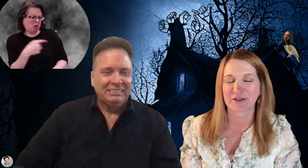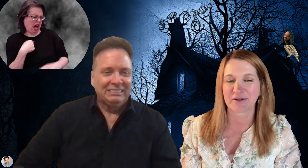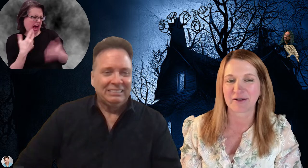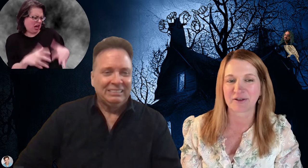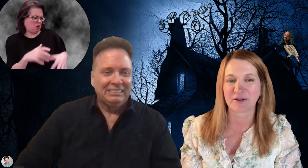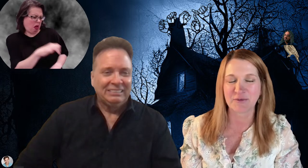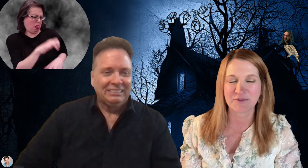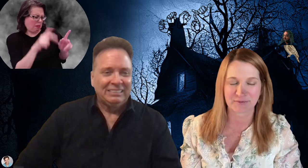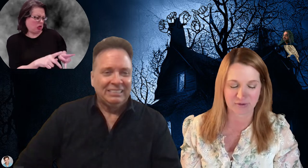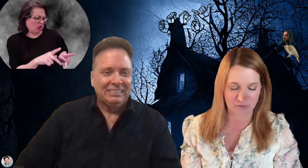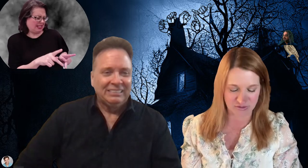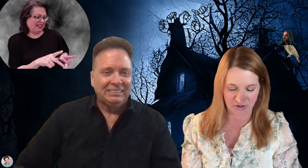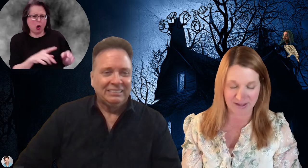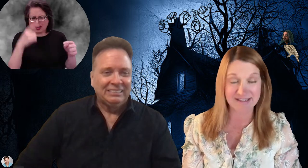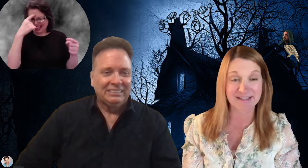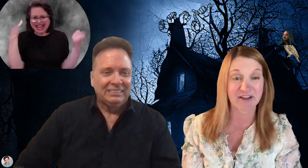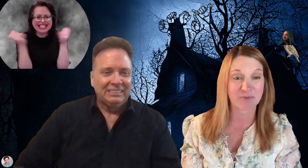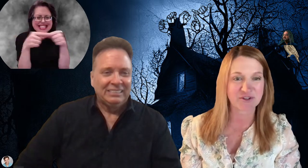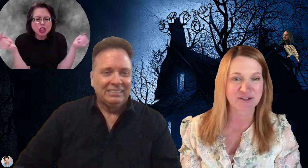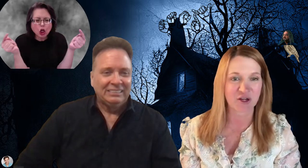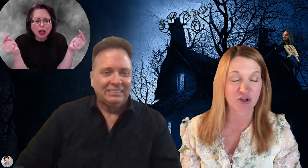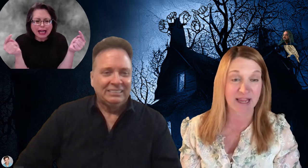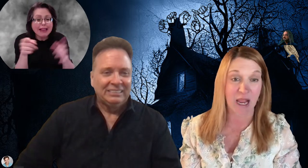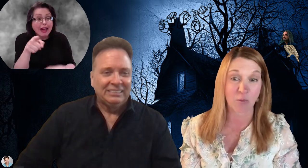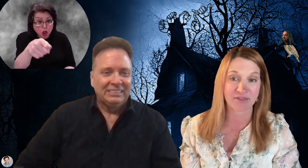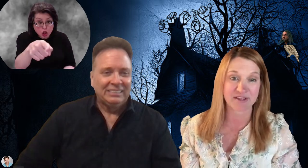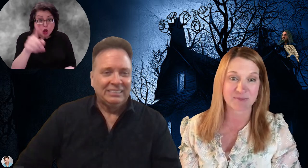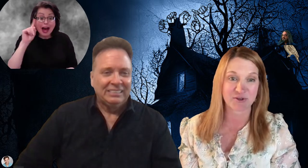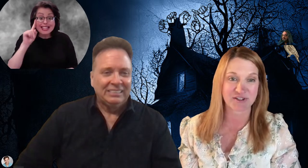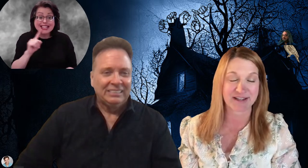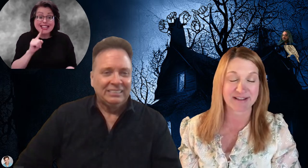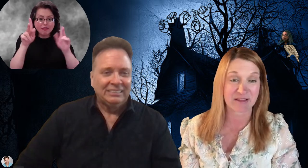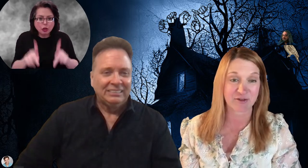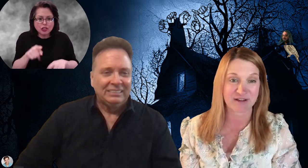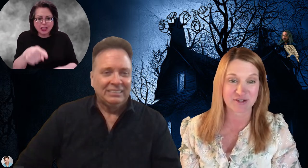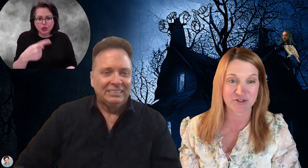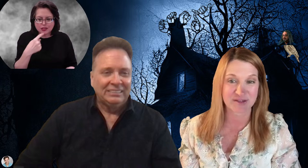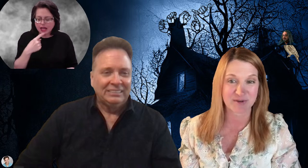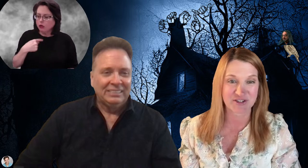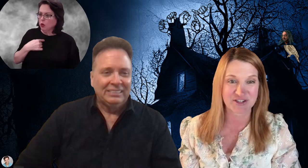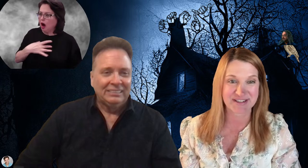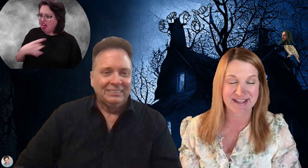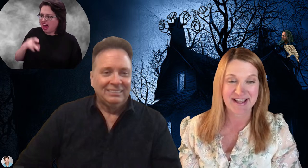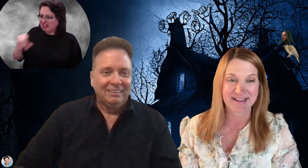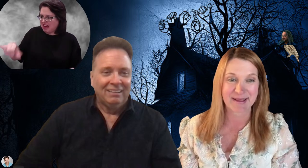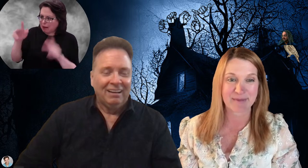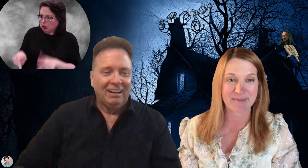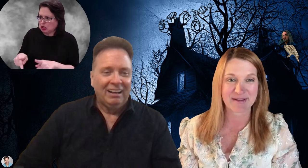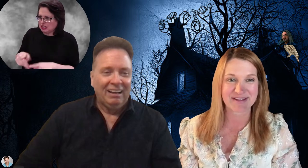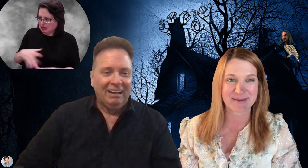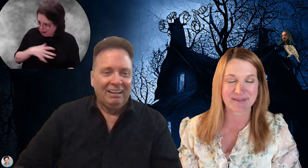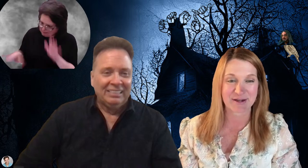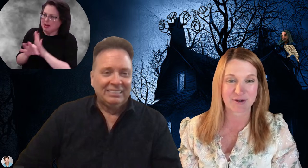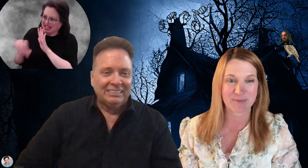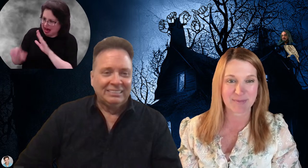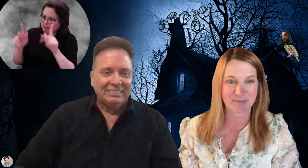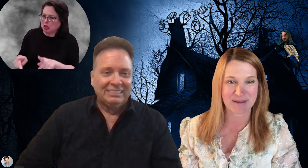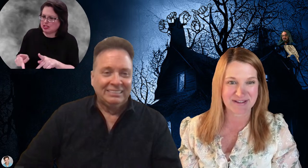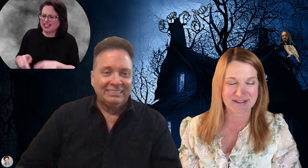you saw as a deaf person that you're like, I want this person. I like their facial expressions that maybe some of the hearing people missed.